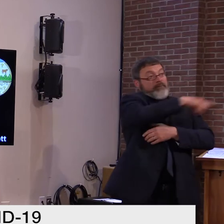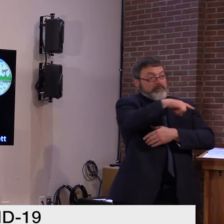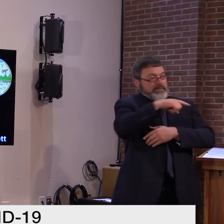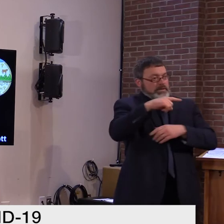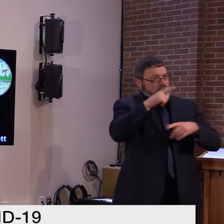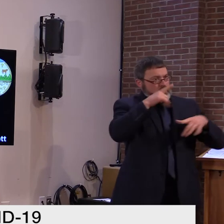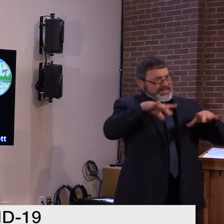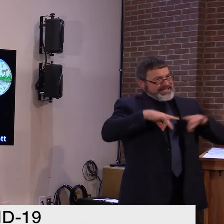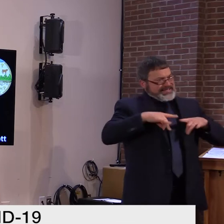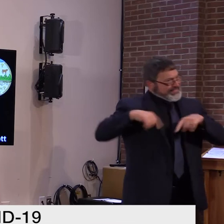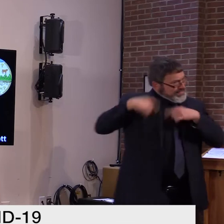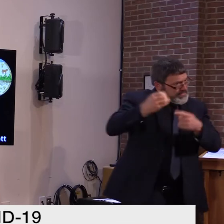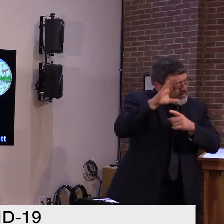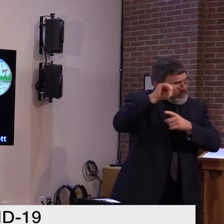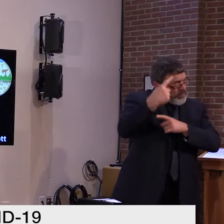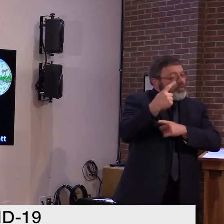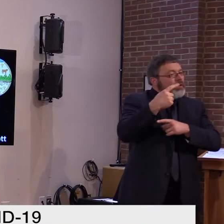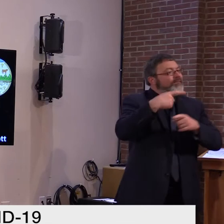So I've given you the data.